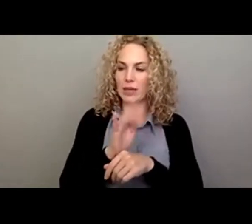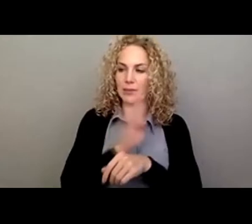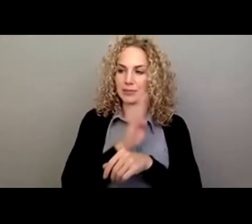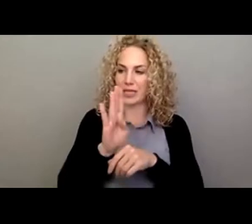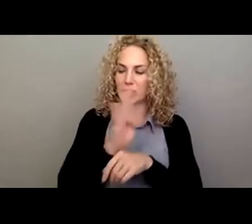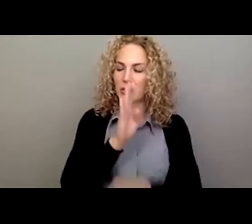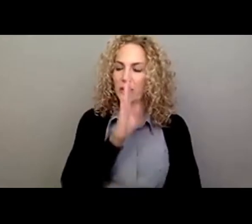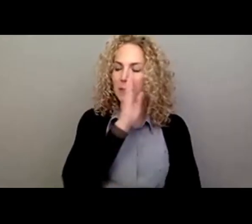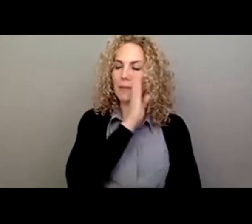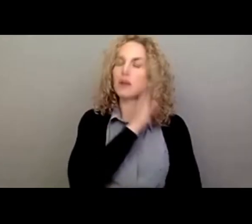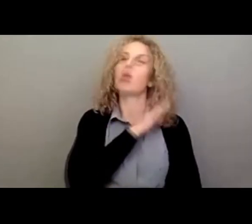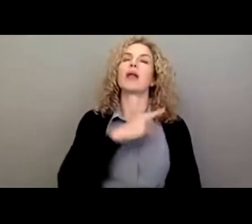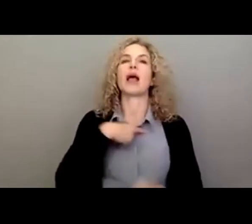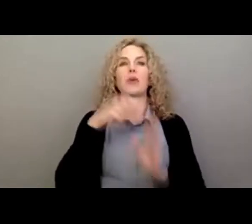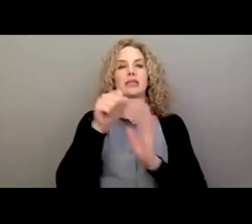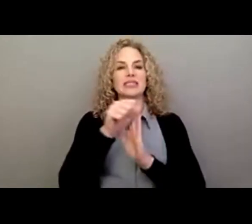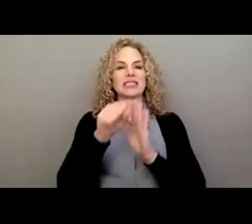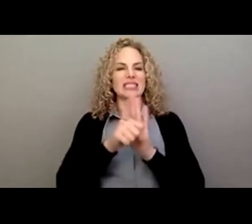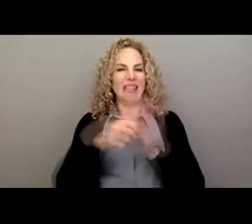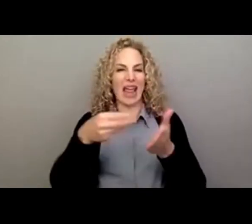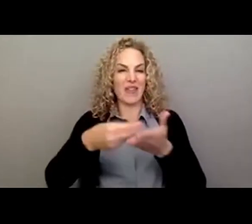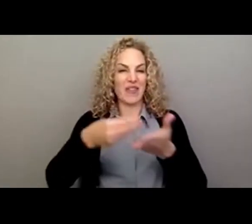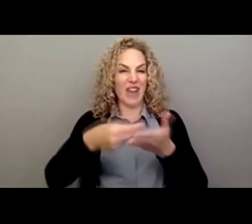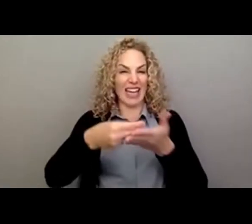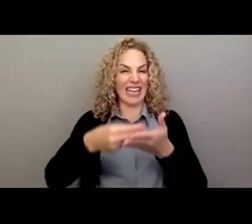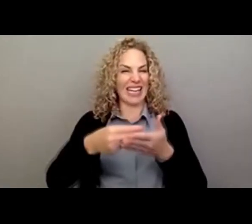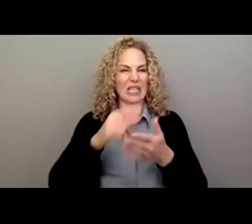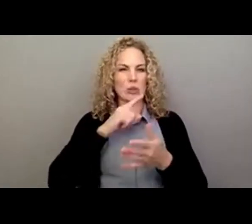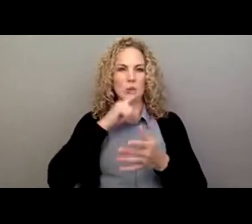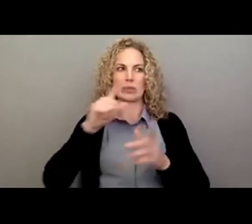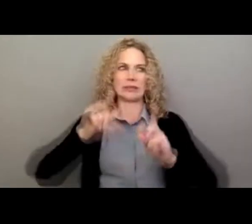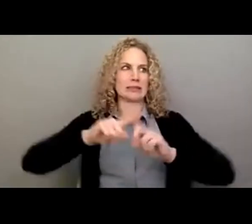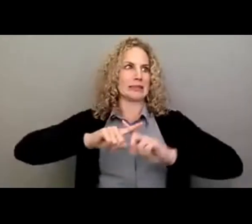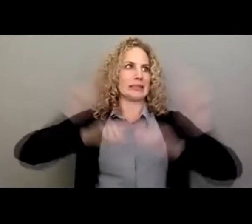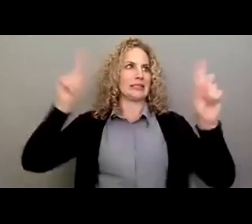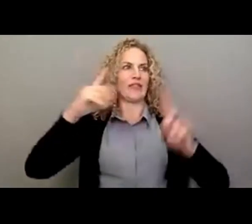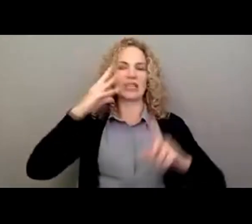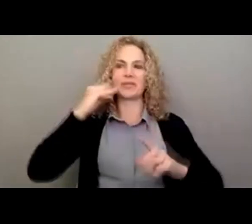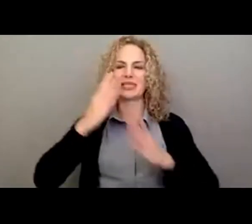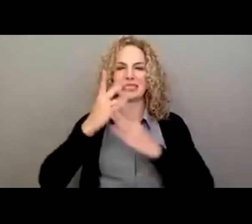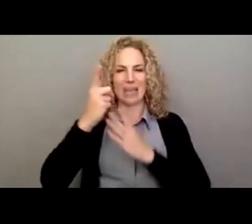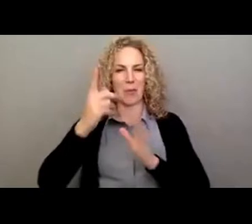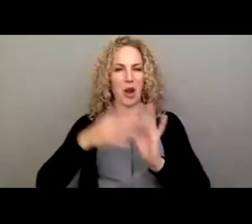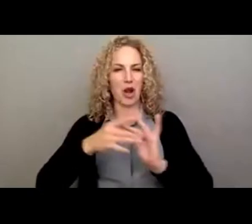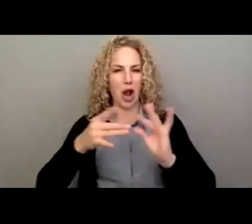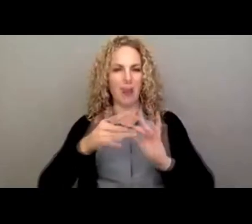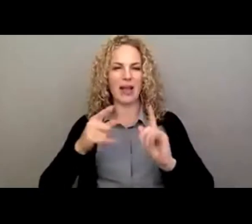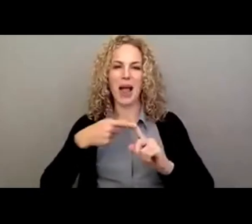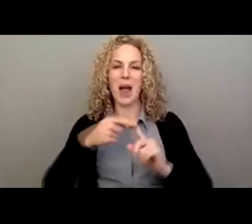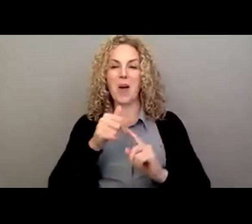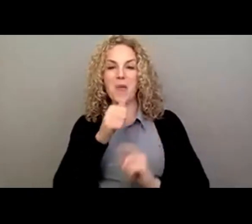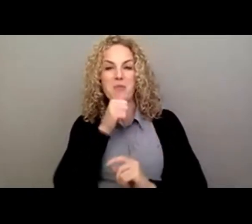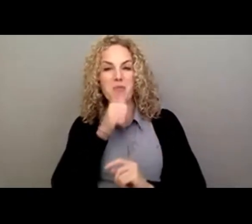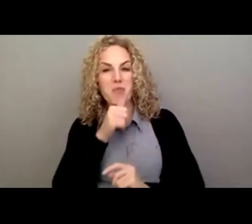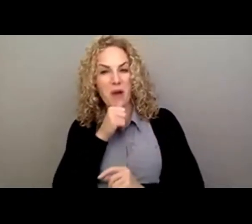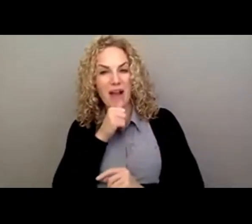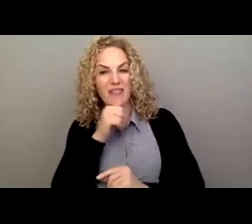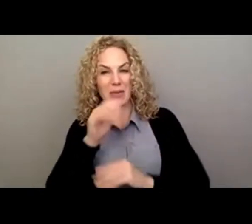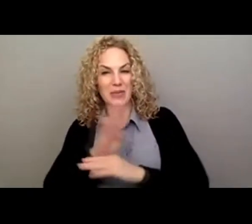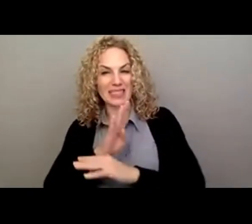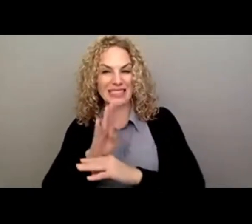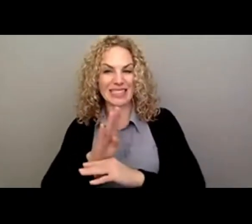State Fund, there was a wildly different experience. I heard someone comment earlier how different the private sector is from state employment.